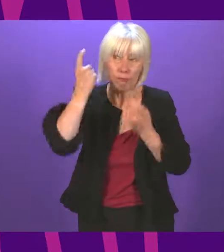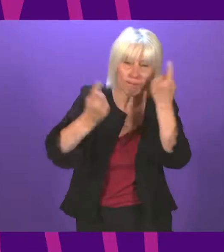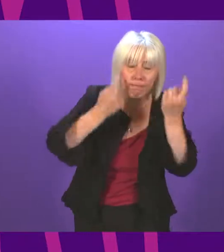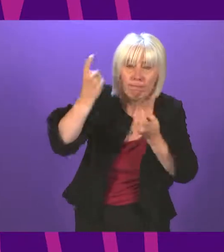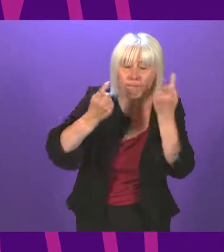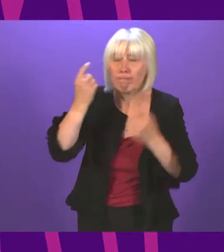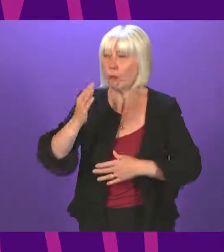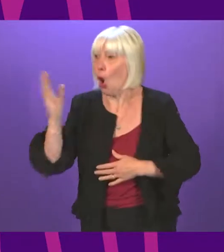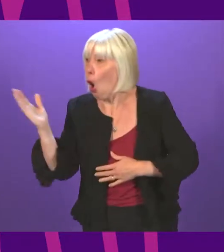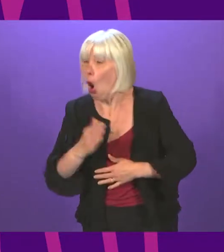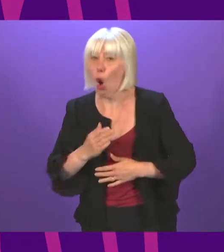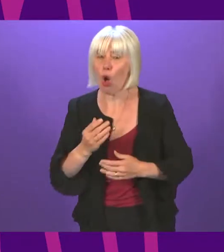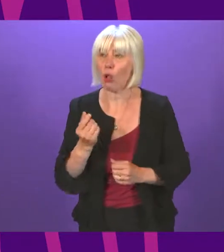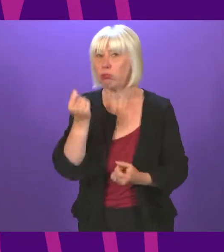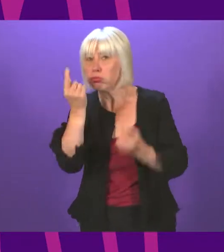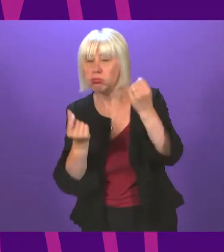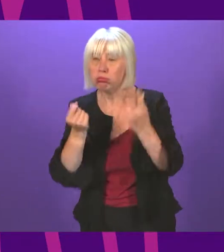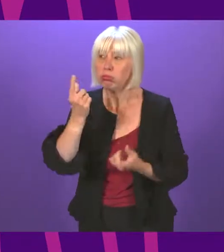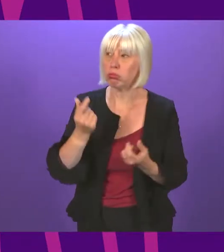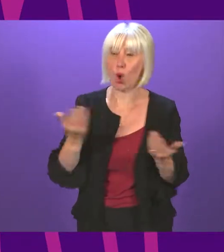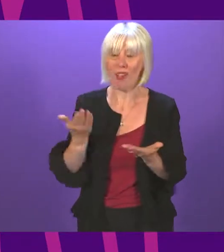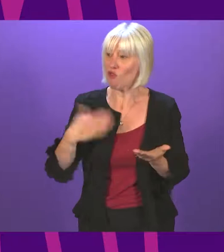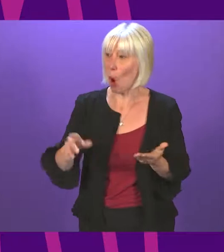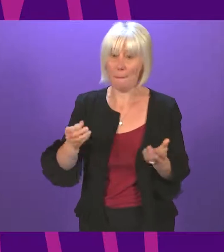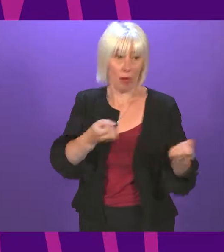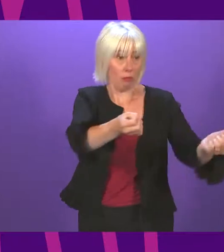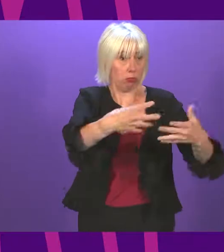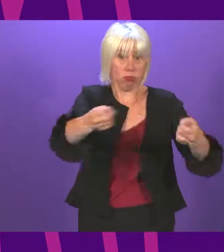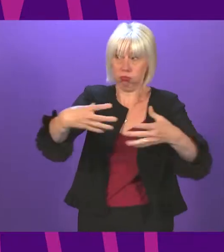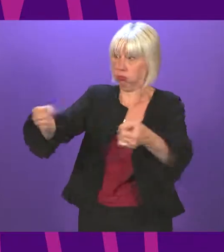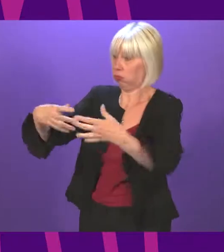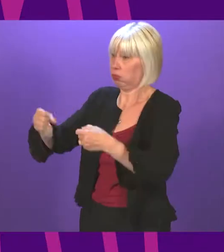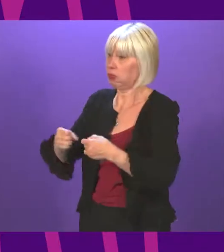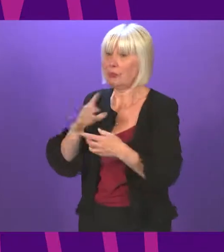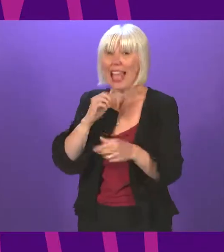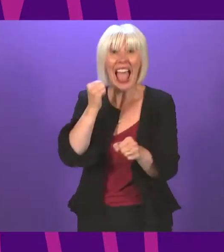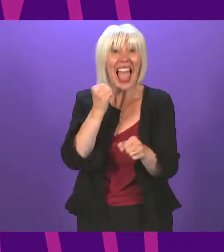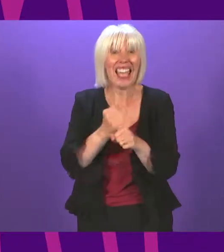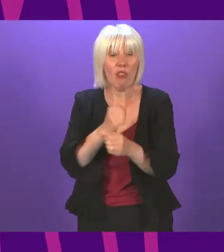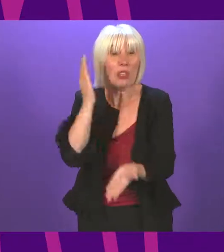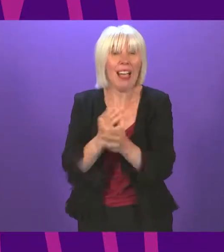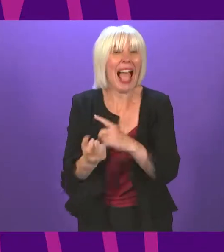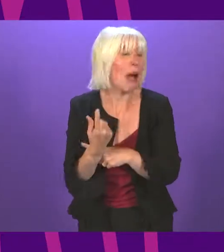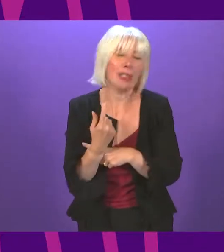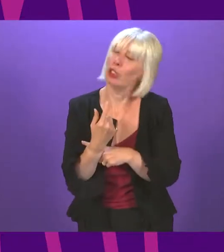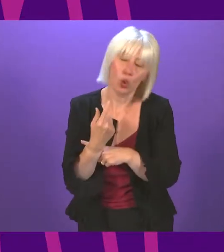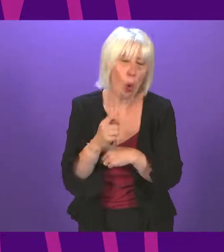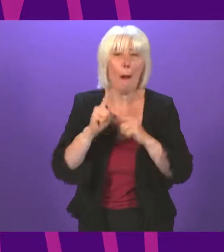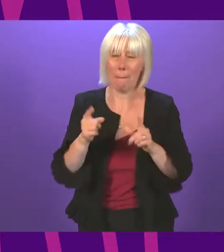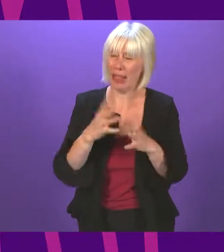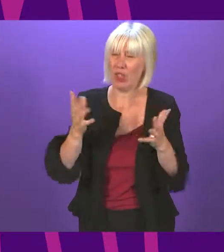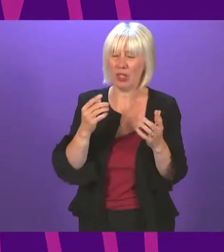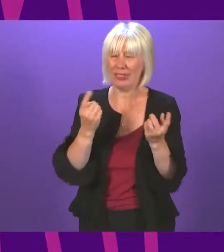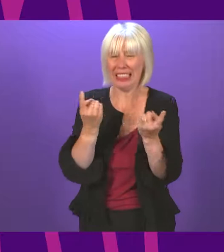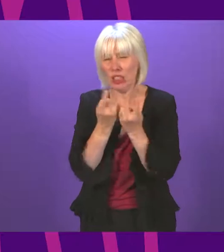all constructive suggestions from wherever they come within Parliament. That doesn't guarantee they will happen because there will be many issues to wrestle with.